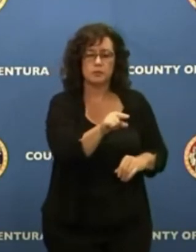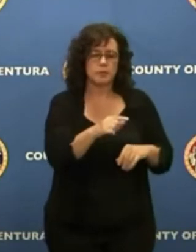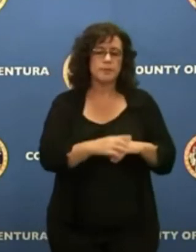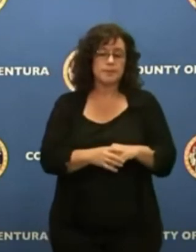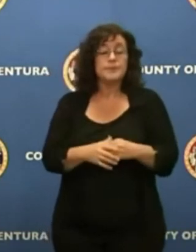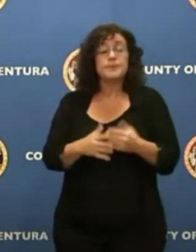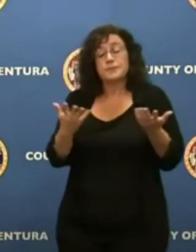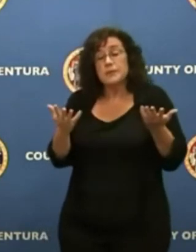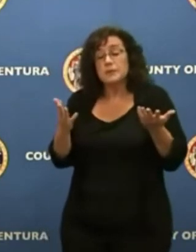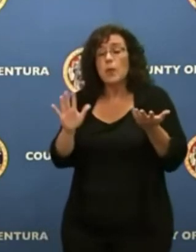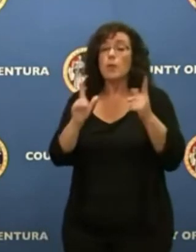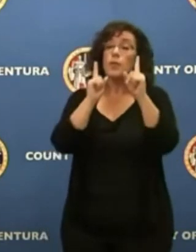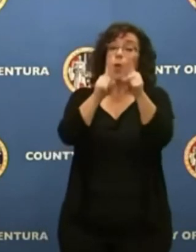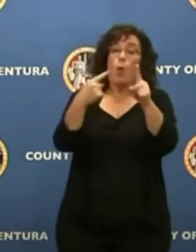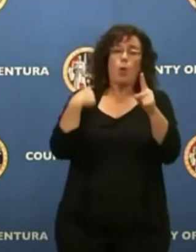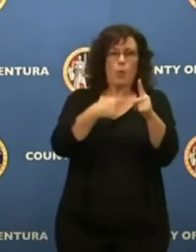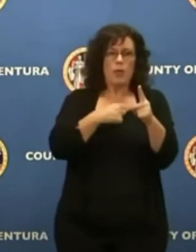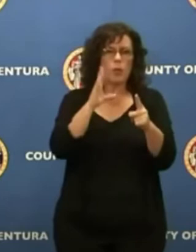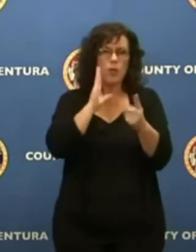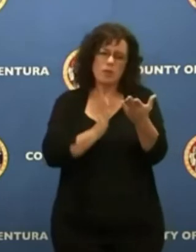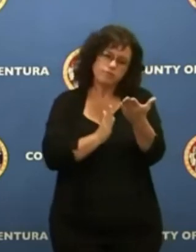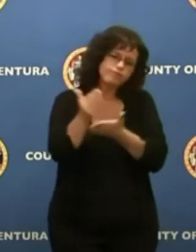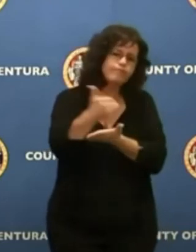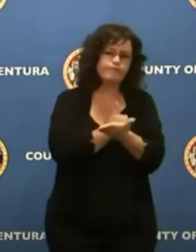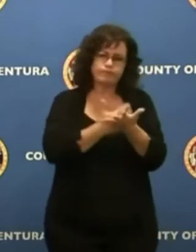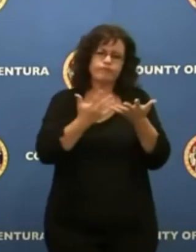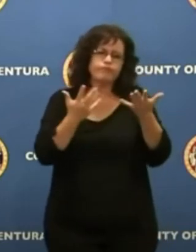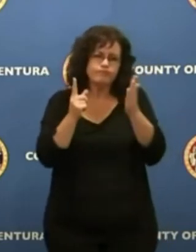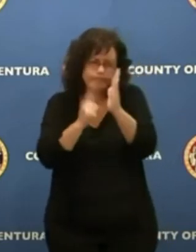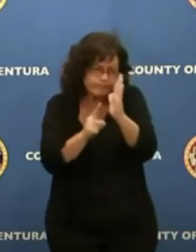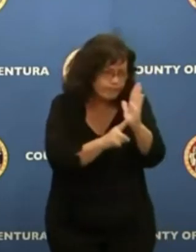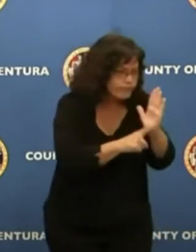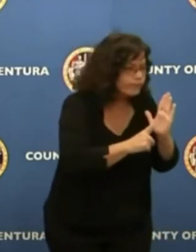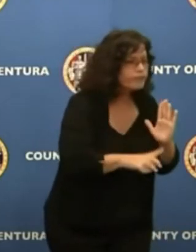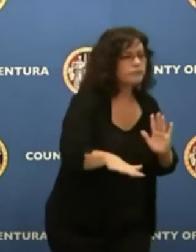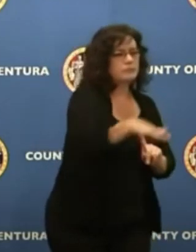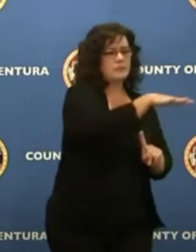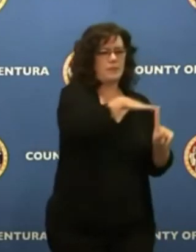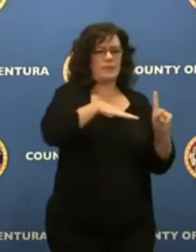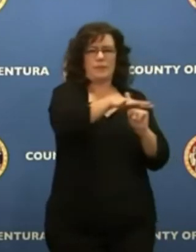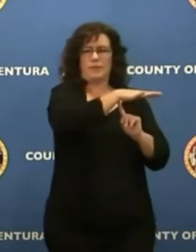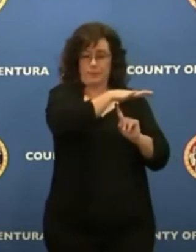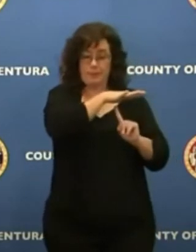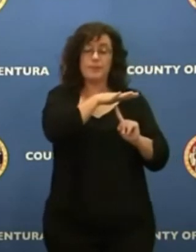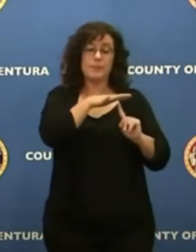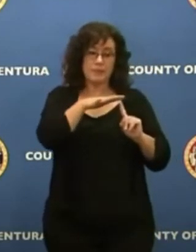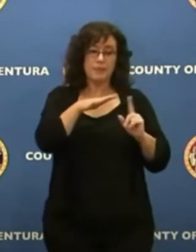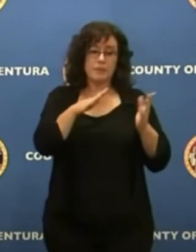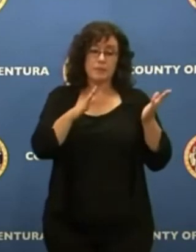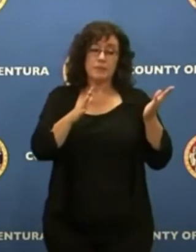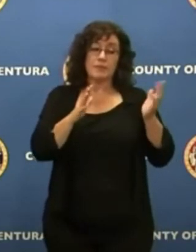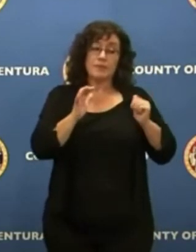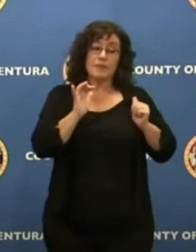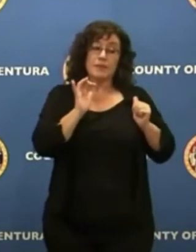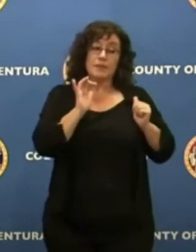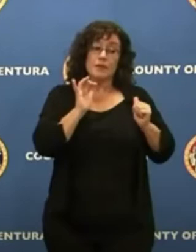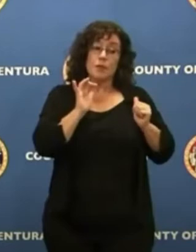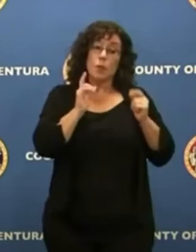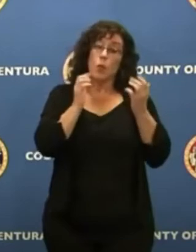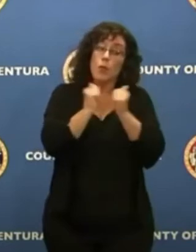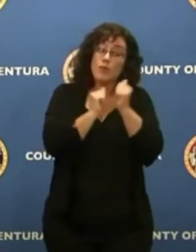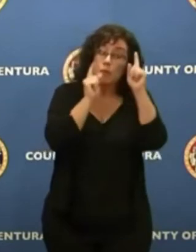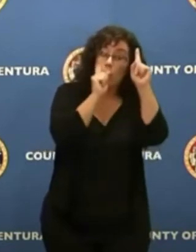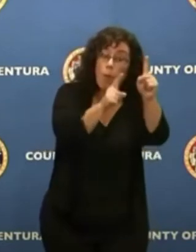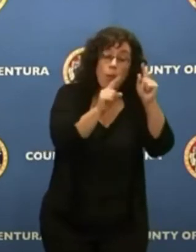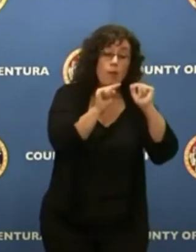a more complete job, and we're going to do a more meticulous job of making it less and less possible for